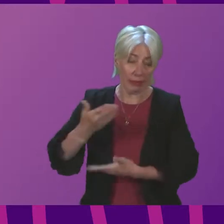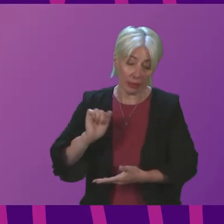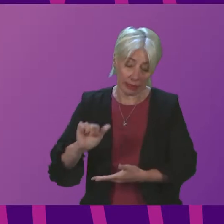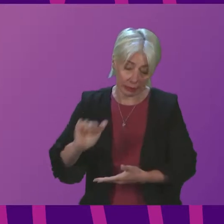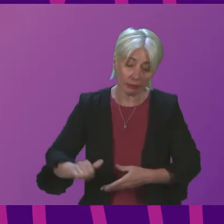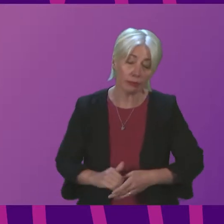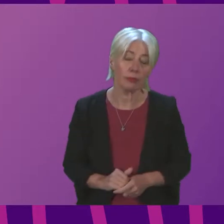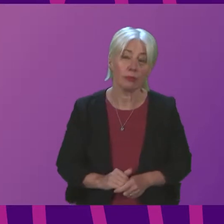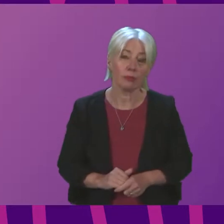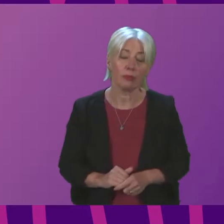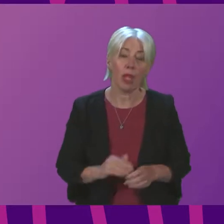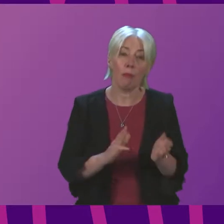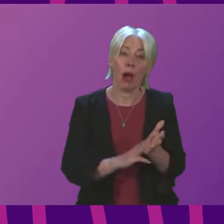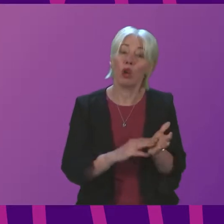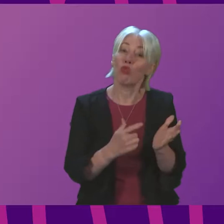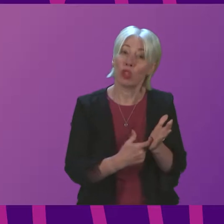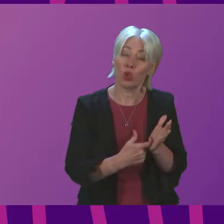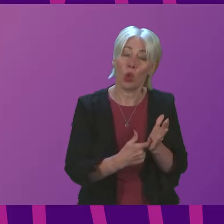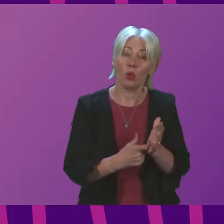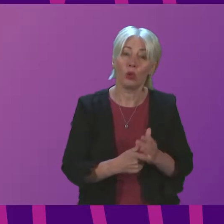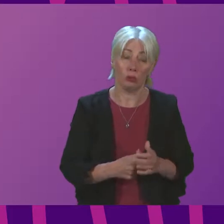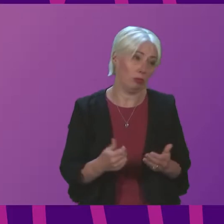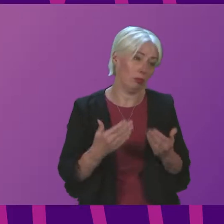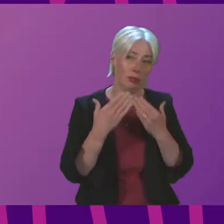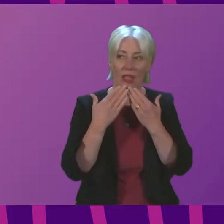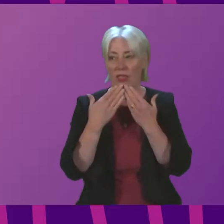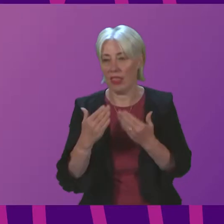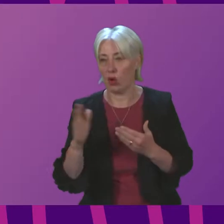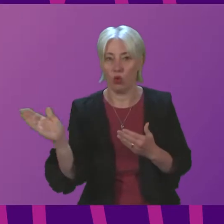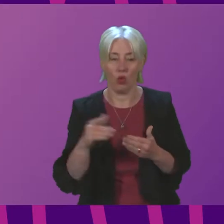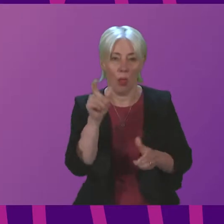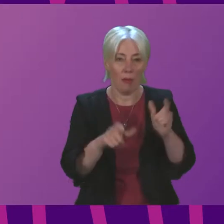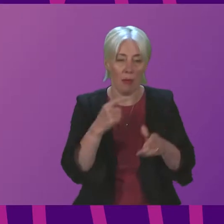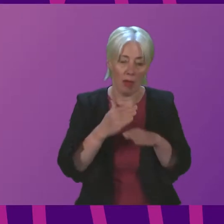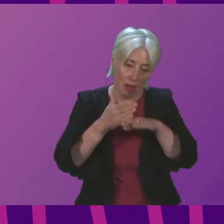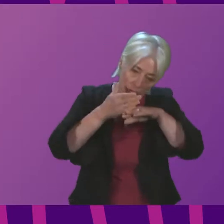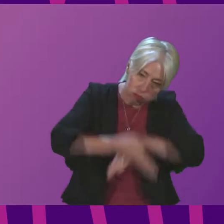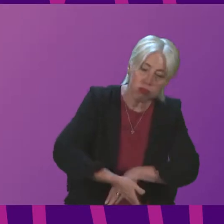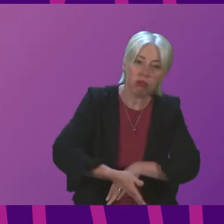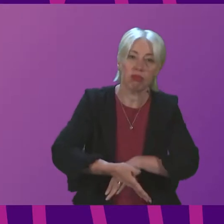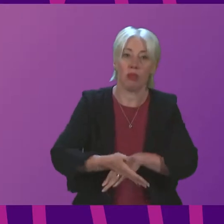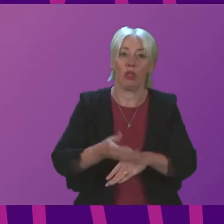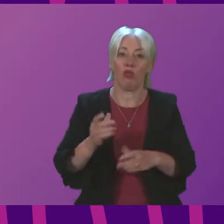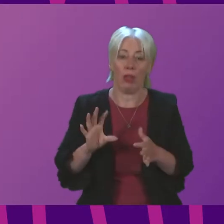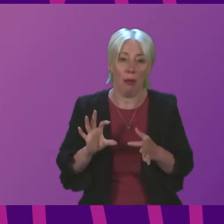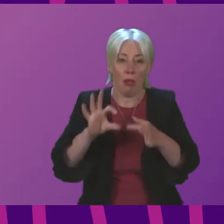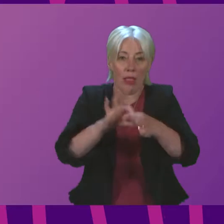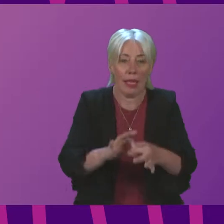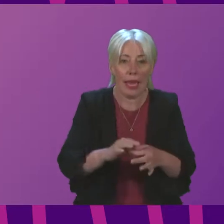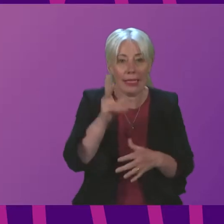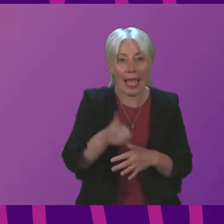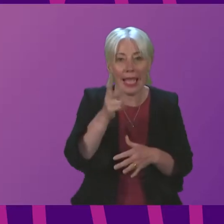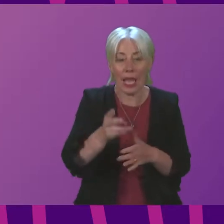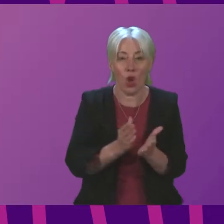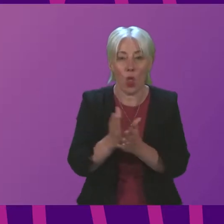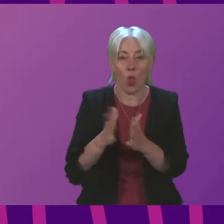Mark Ruskell to be followed by Alexander Burnett Can I thank those who work tirelessly to reconnect communities at the weekend and continue to do